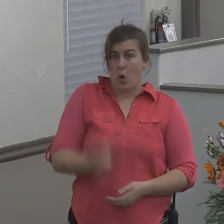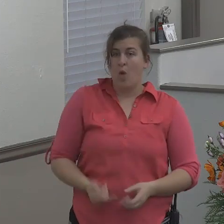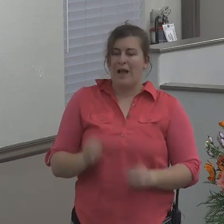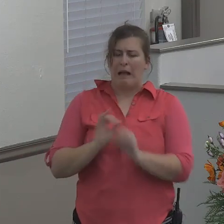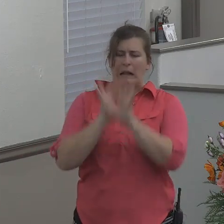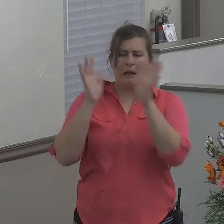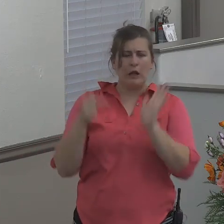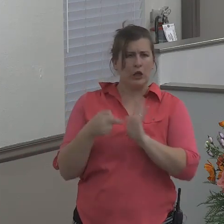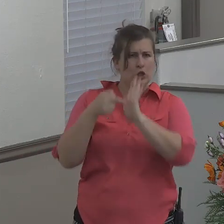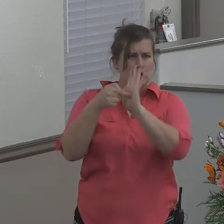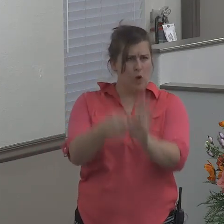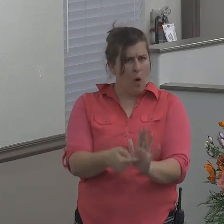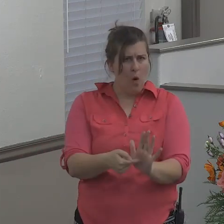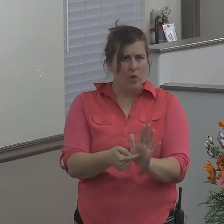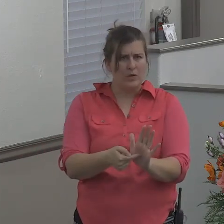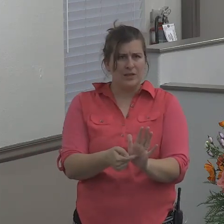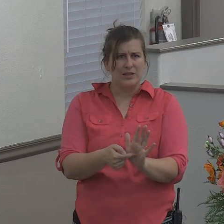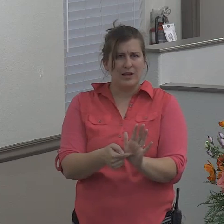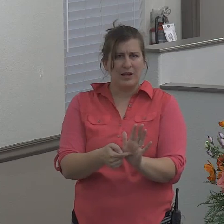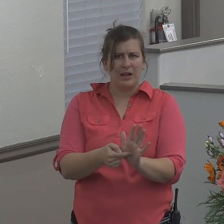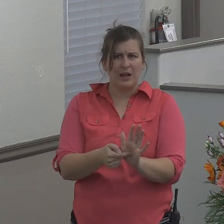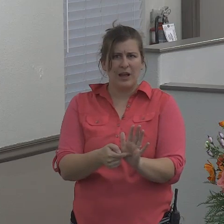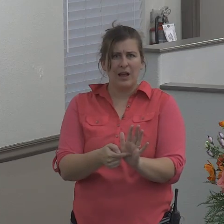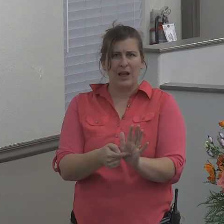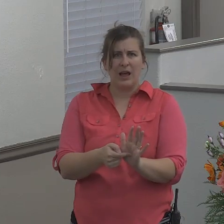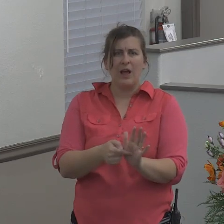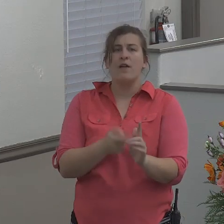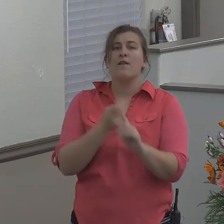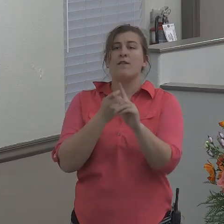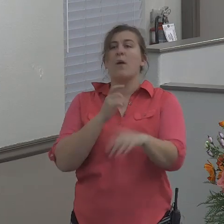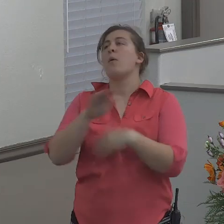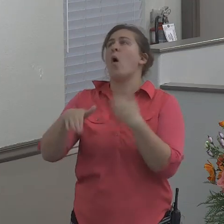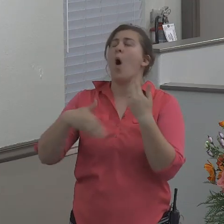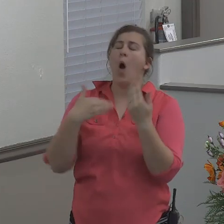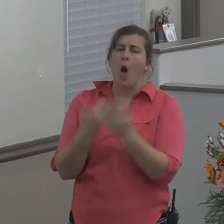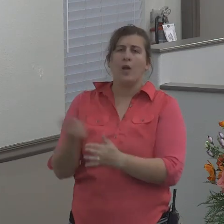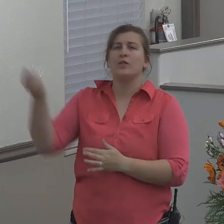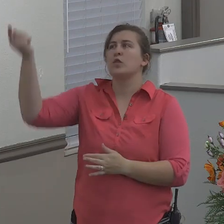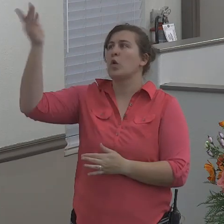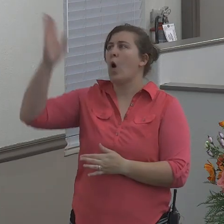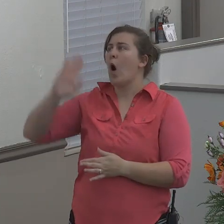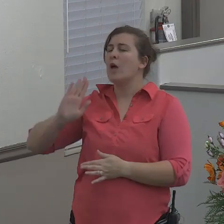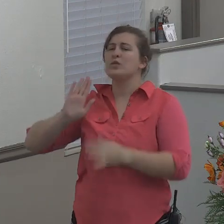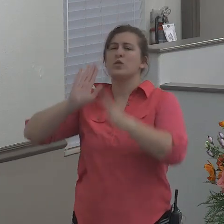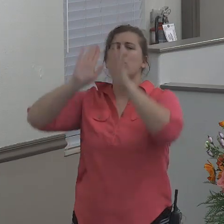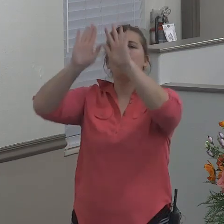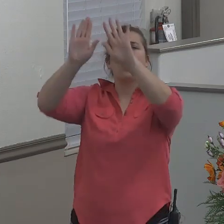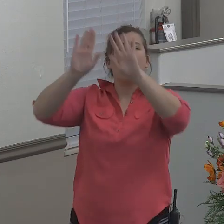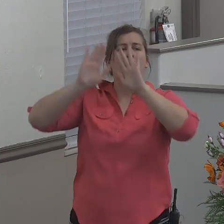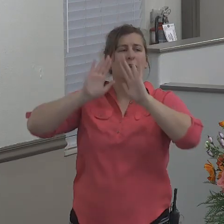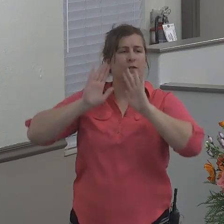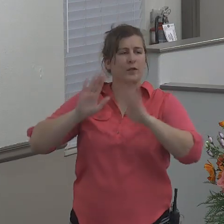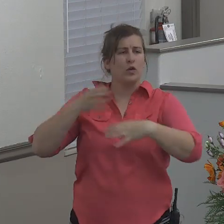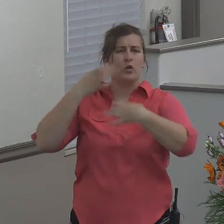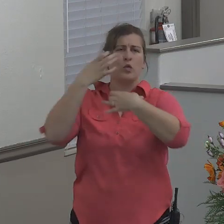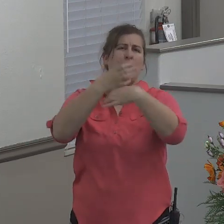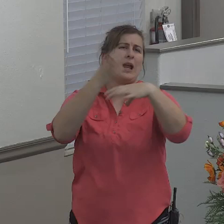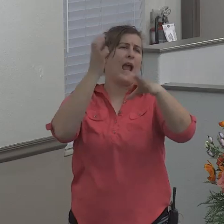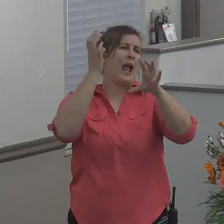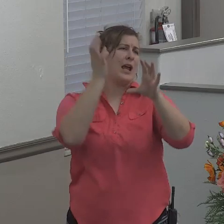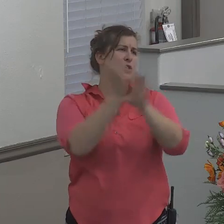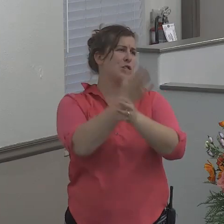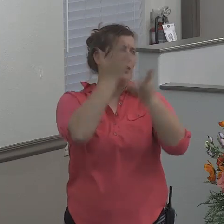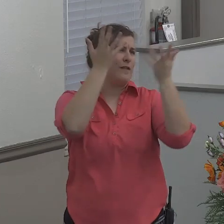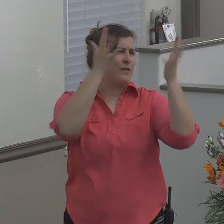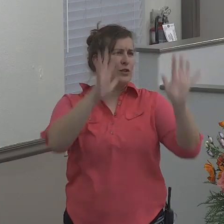demonstrates that out of all God's vast and marvelously created universe, the